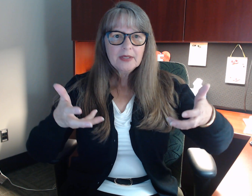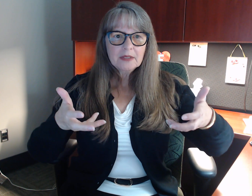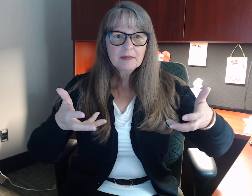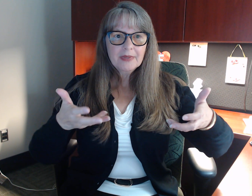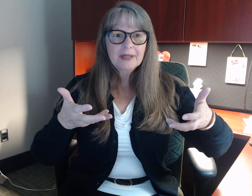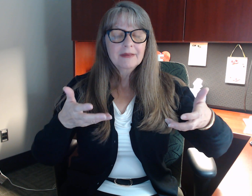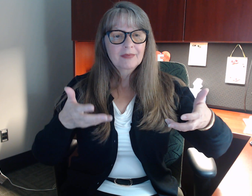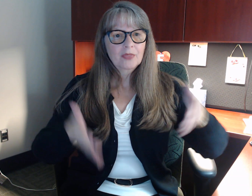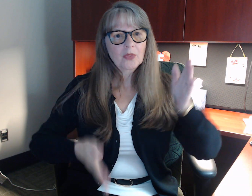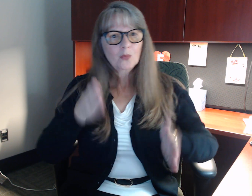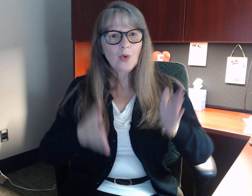Yeah. Yeah. Yeah. Yeah.